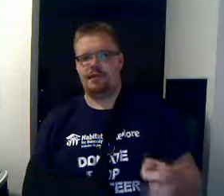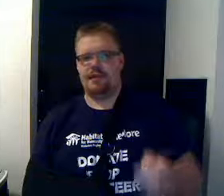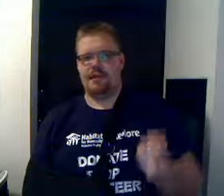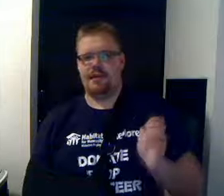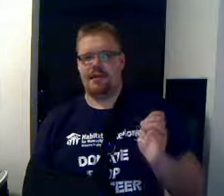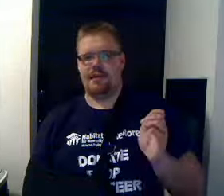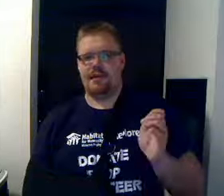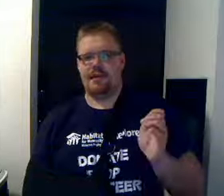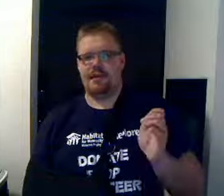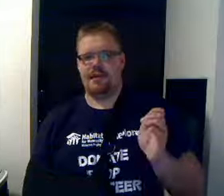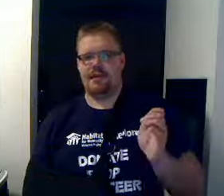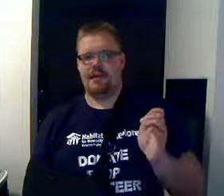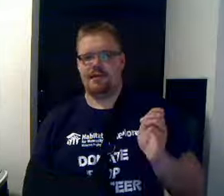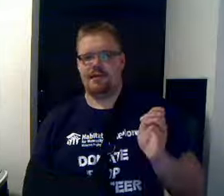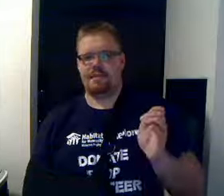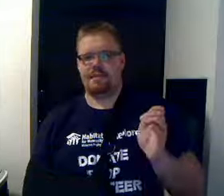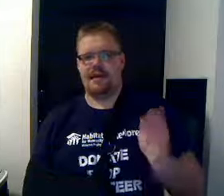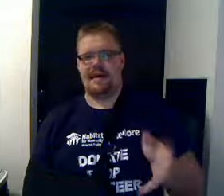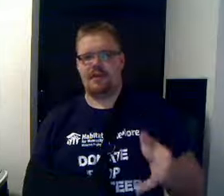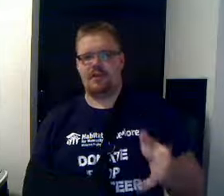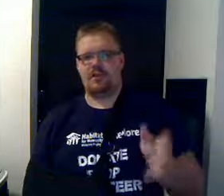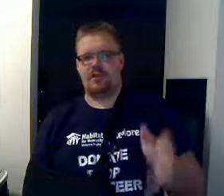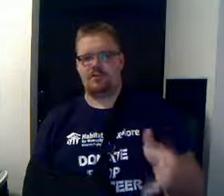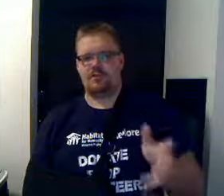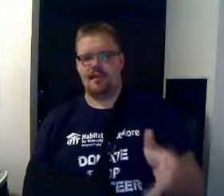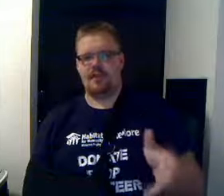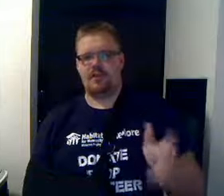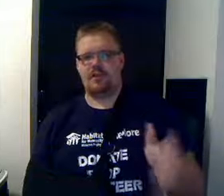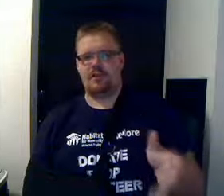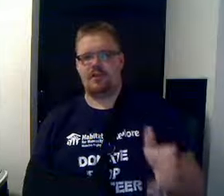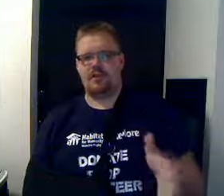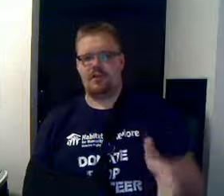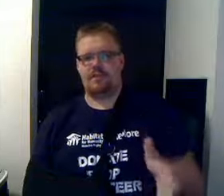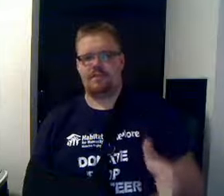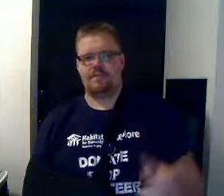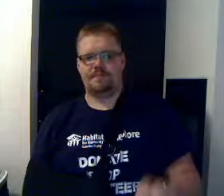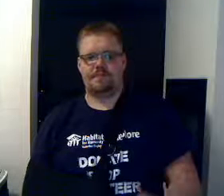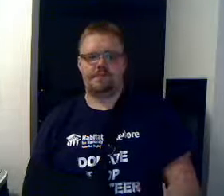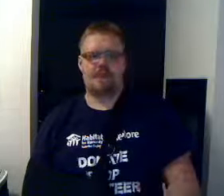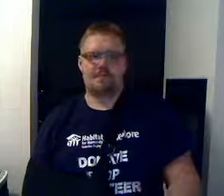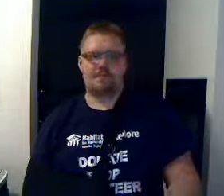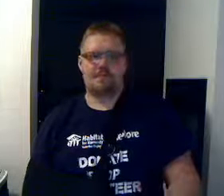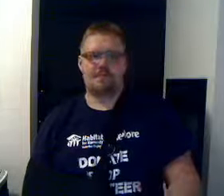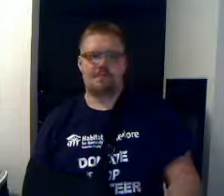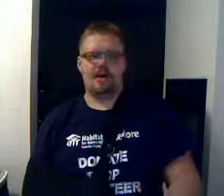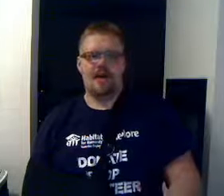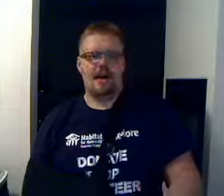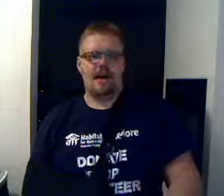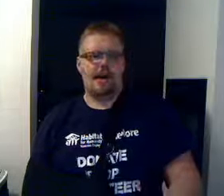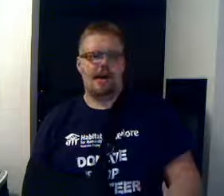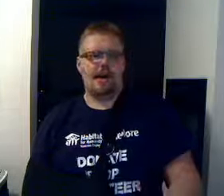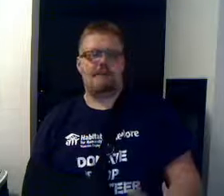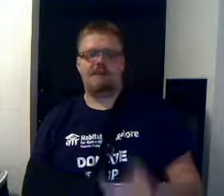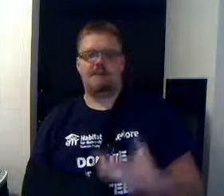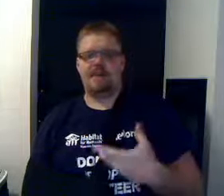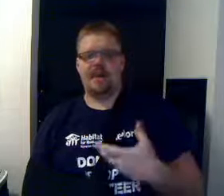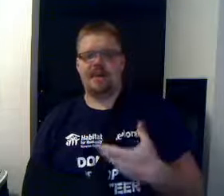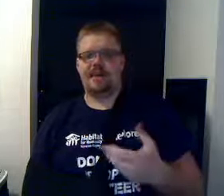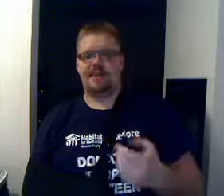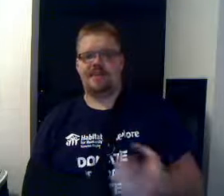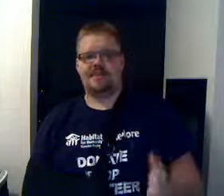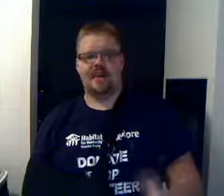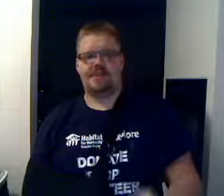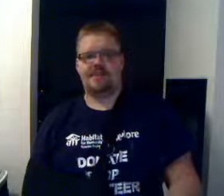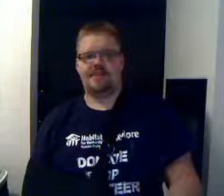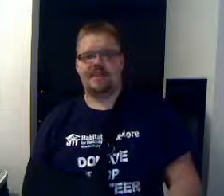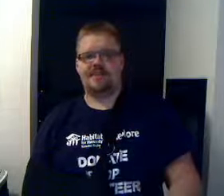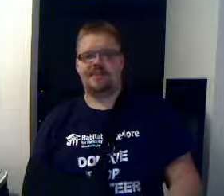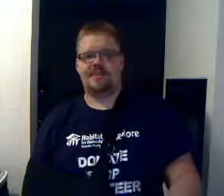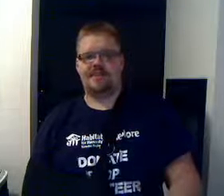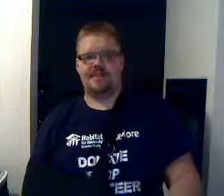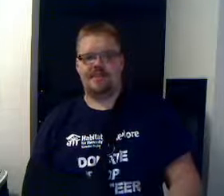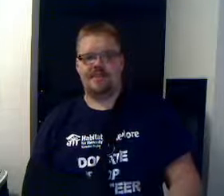the players themselves to know. And for me, it also helps make decisions.